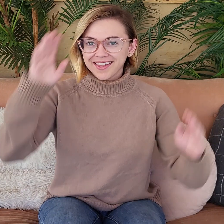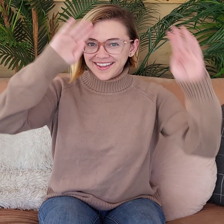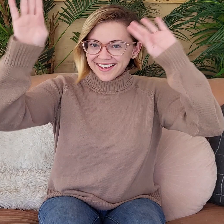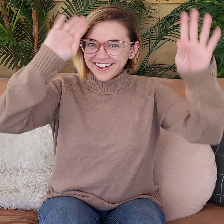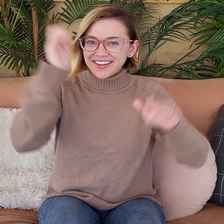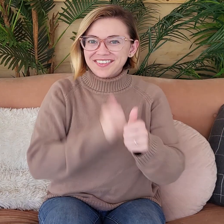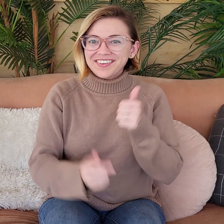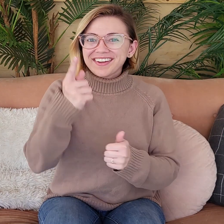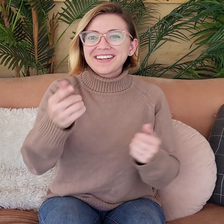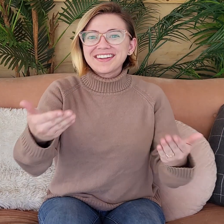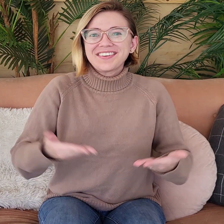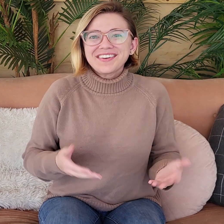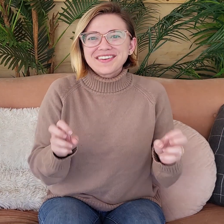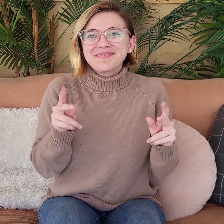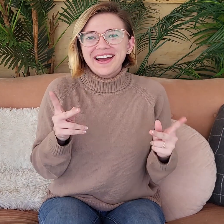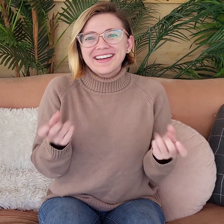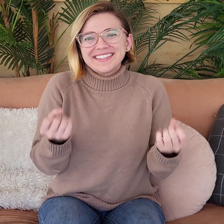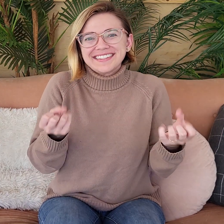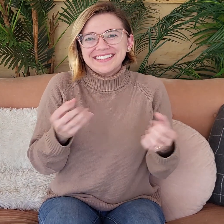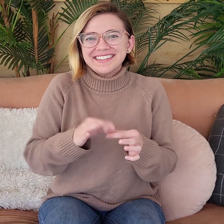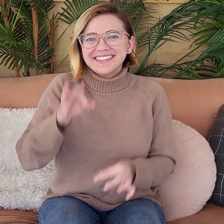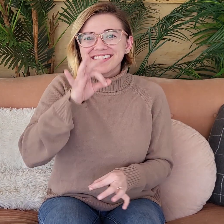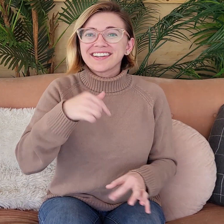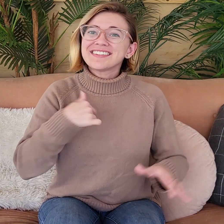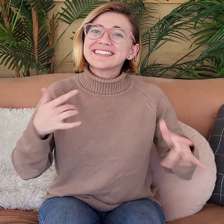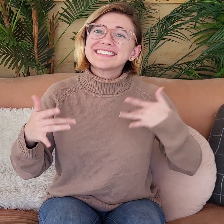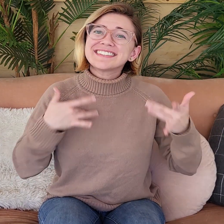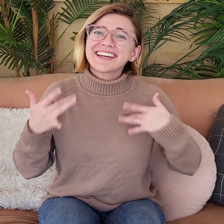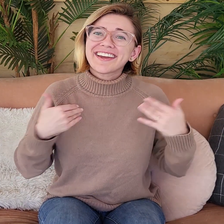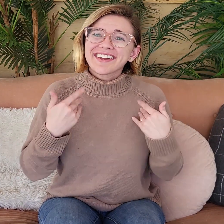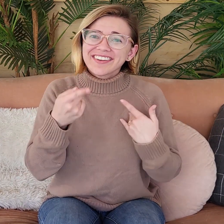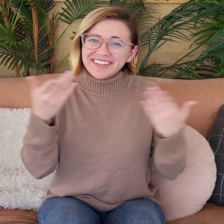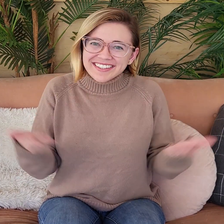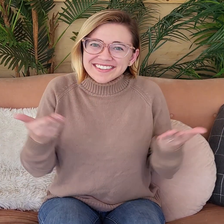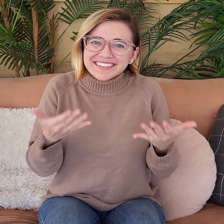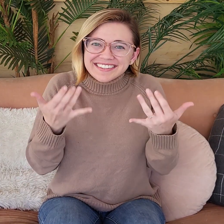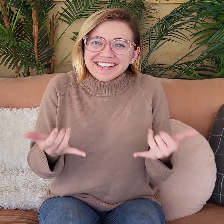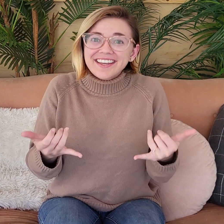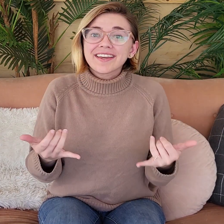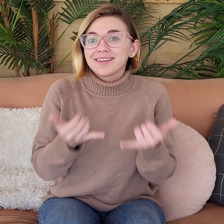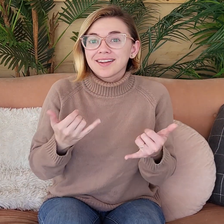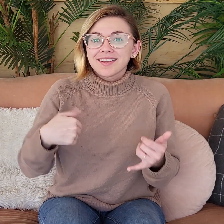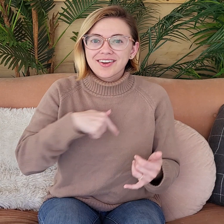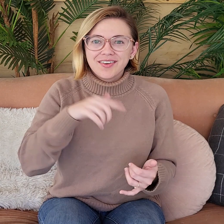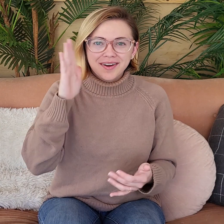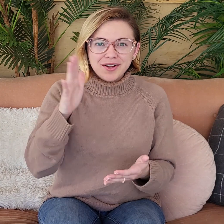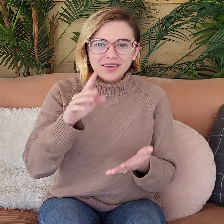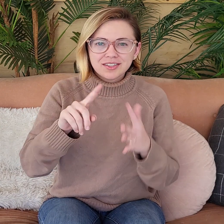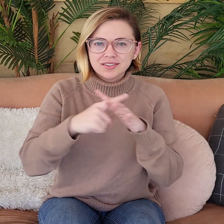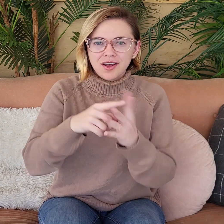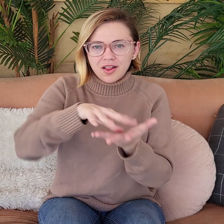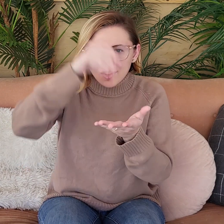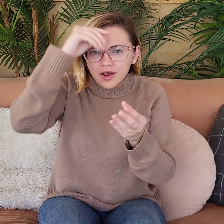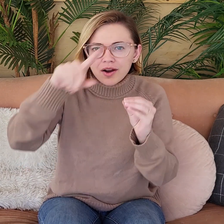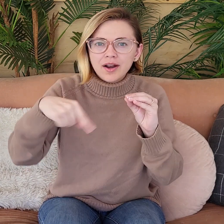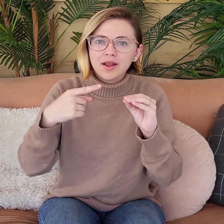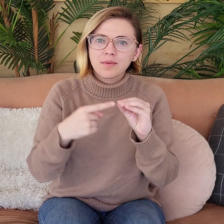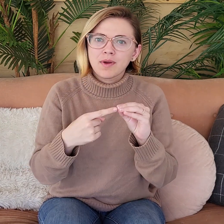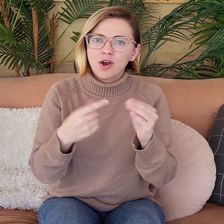Hello everyone, welcome back to Signing Spiritually. I'm super excited to have you here today. Today, we are going to start learning